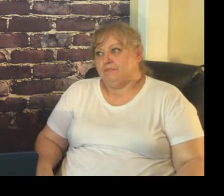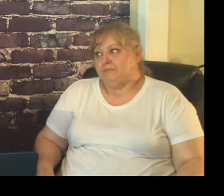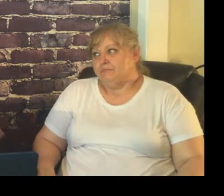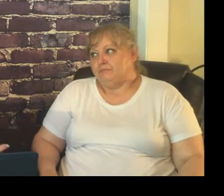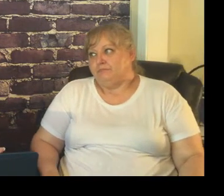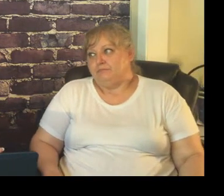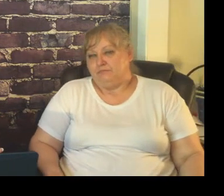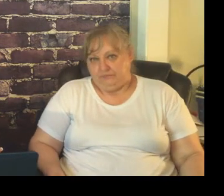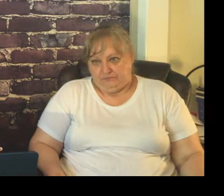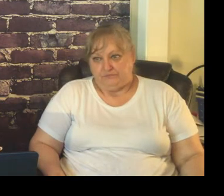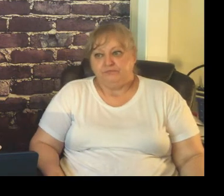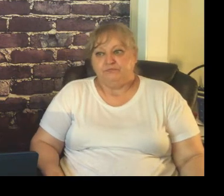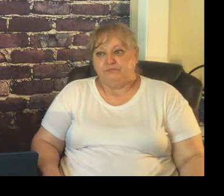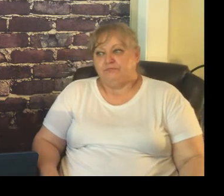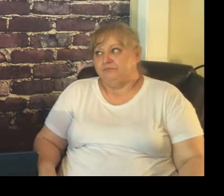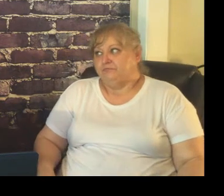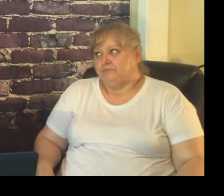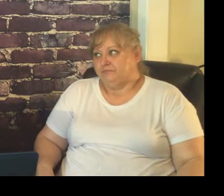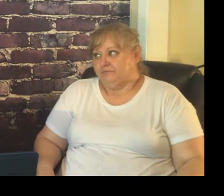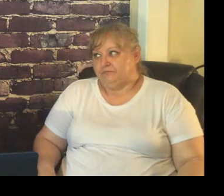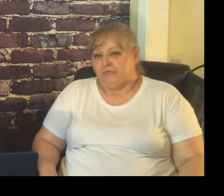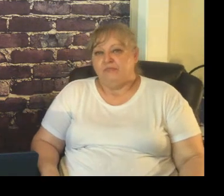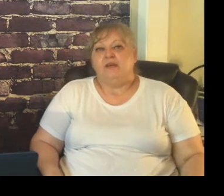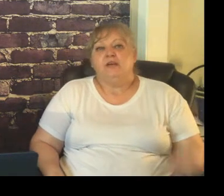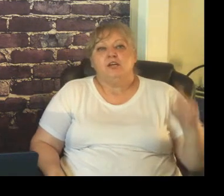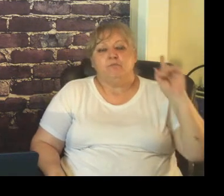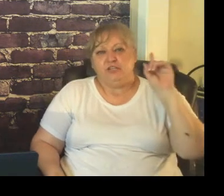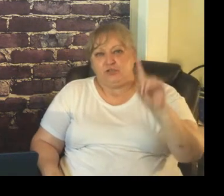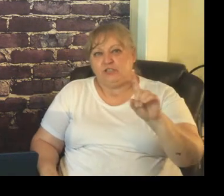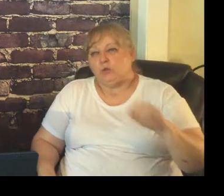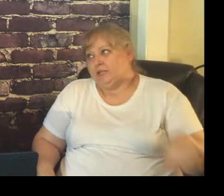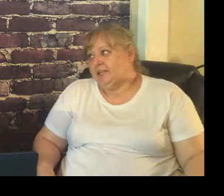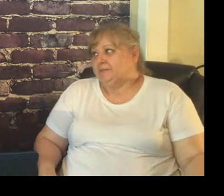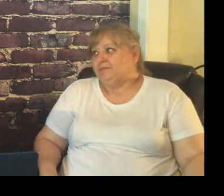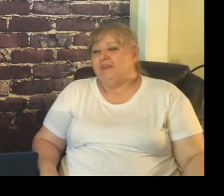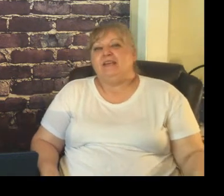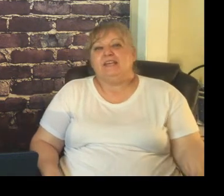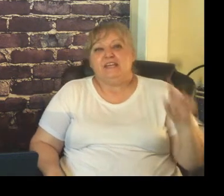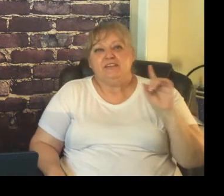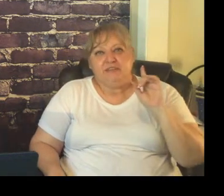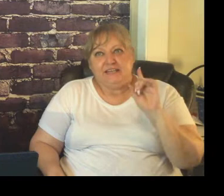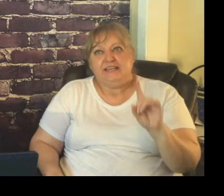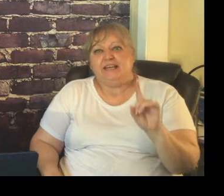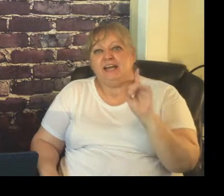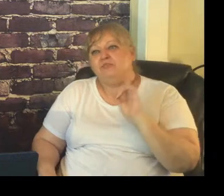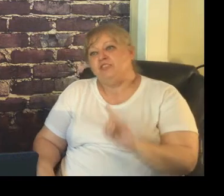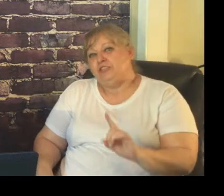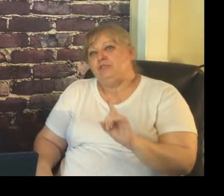be up front and be consistent be trustworthy yes definitely if a comes to you